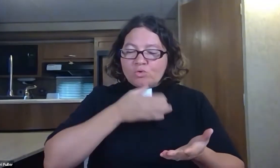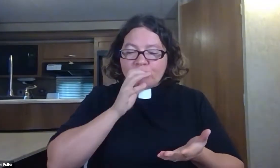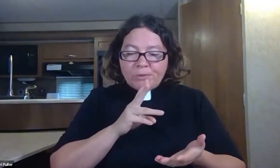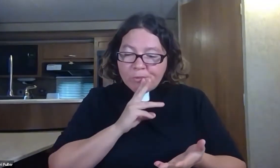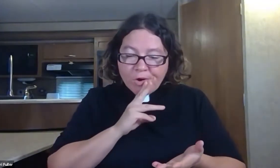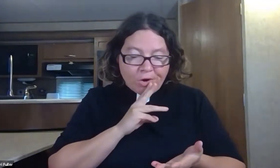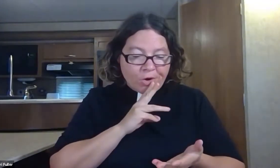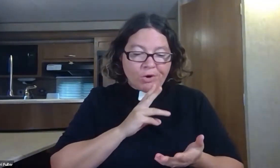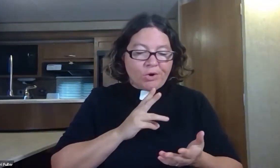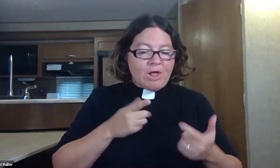and no drinking water.